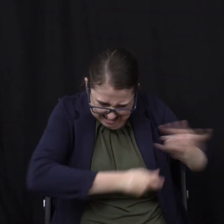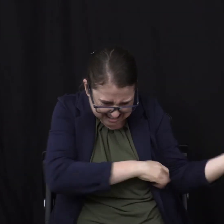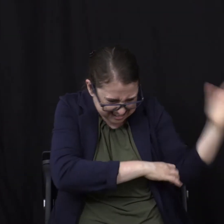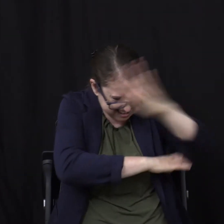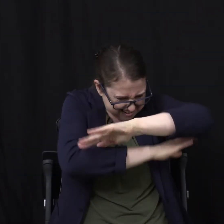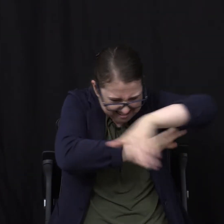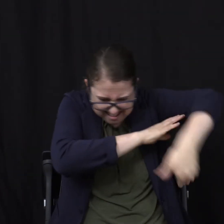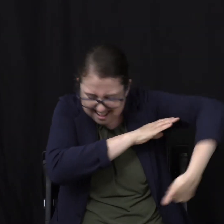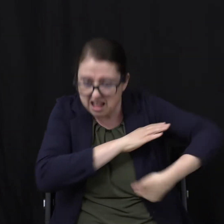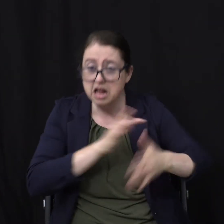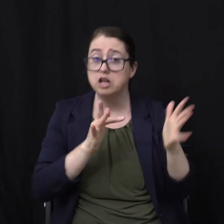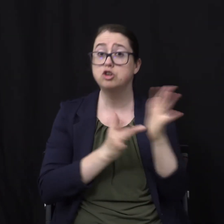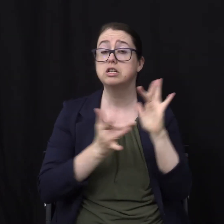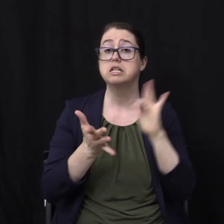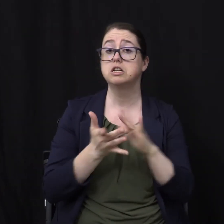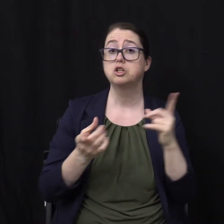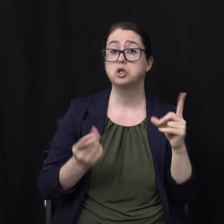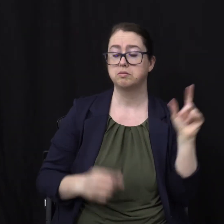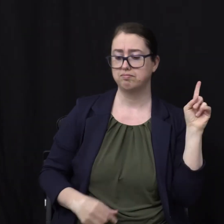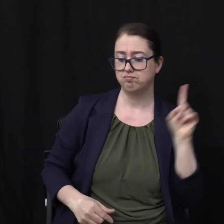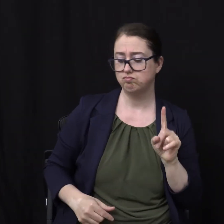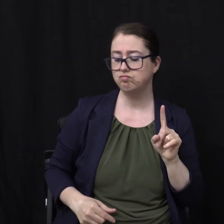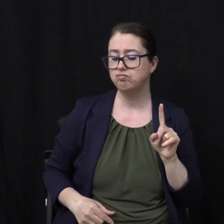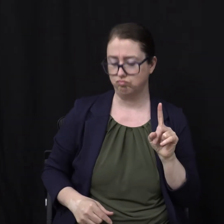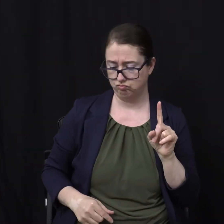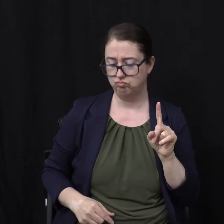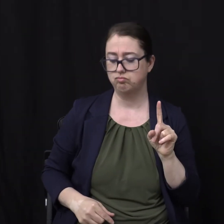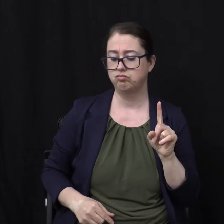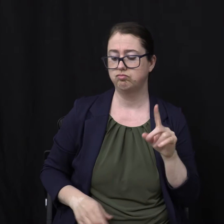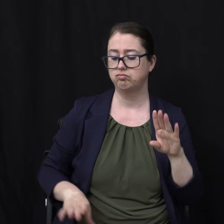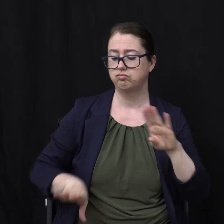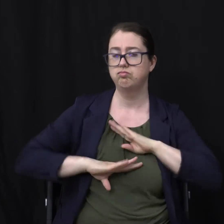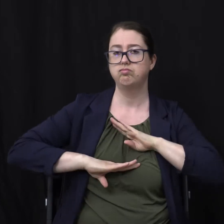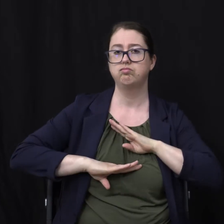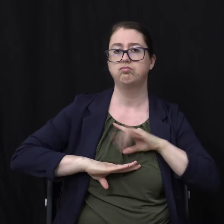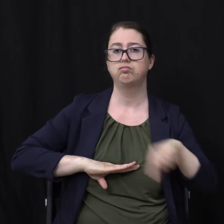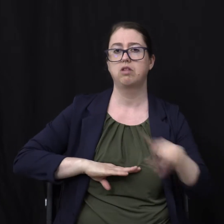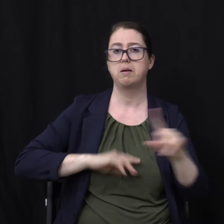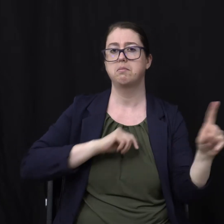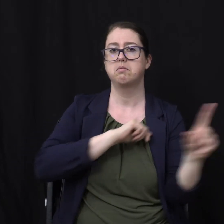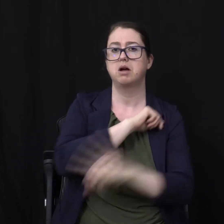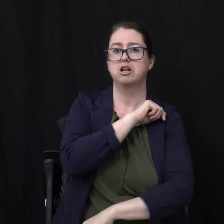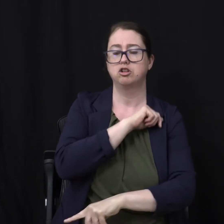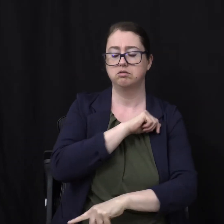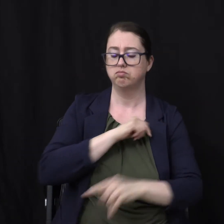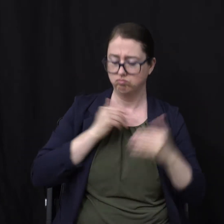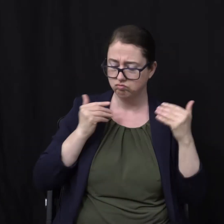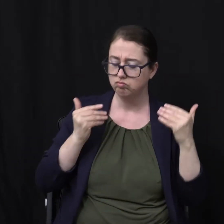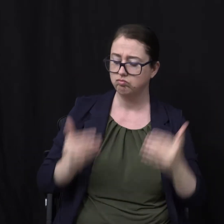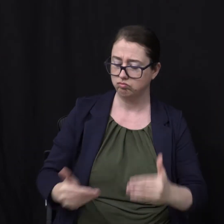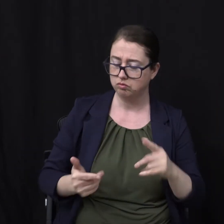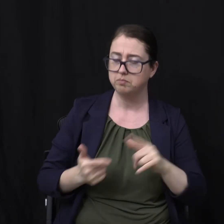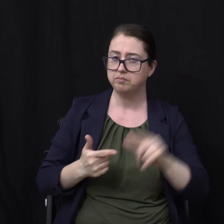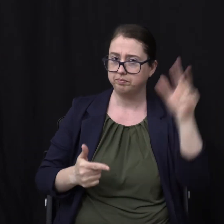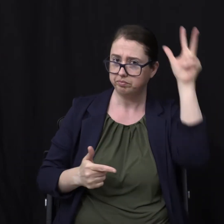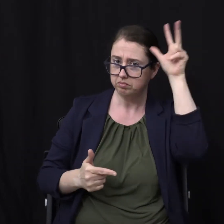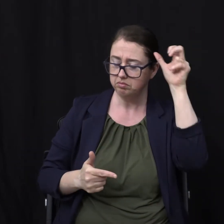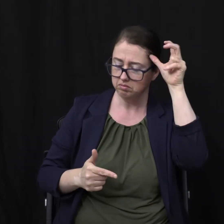Jesus stands by Satisfied to see The punishments continue Carry on He says to his servant Satan